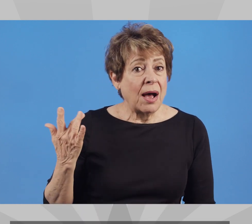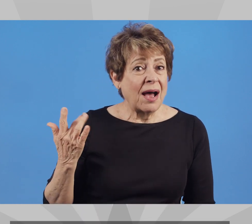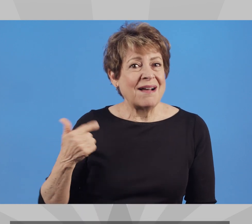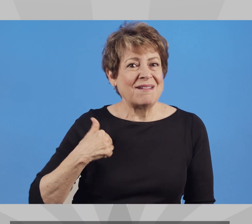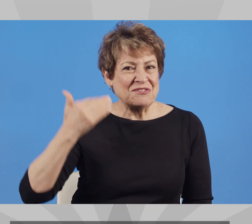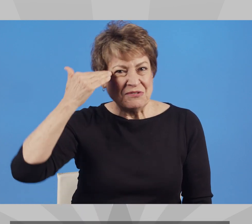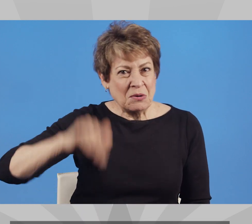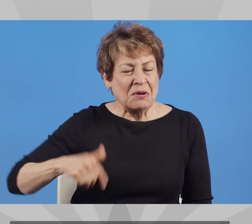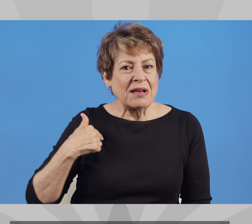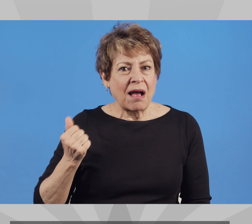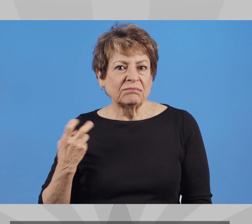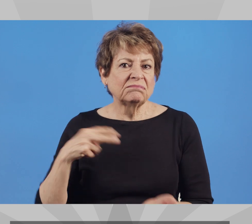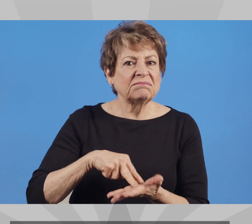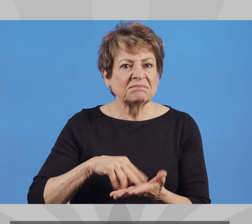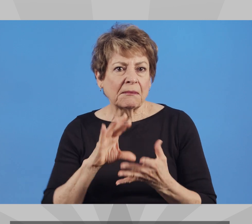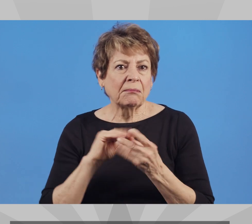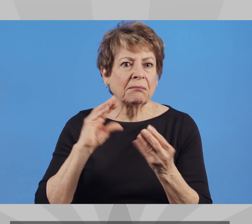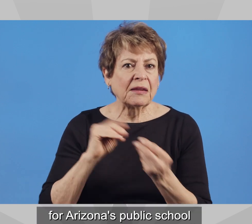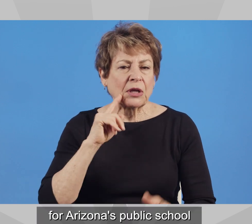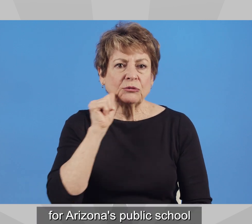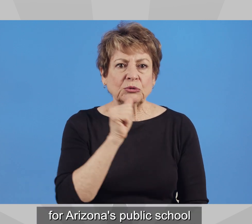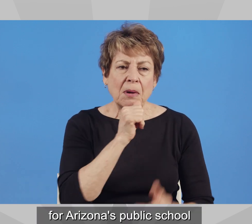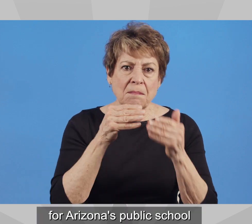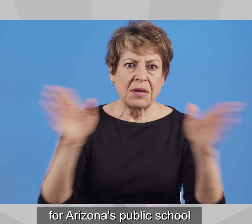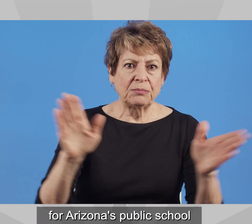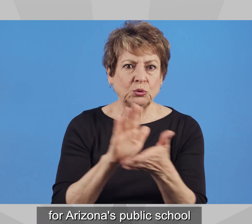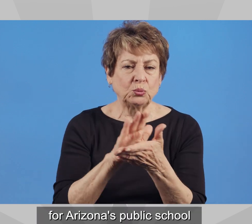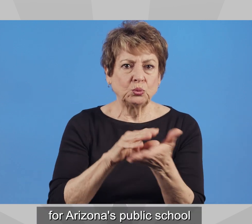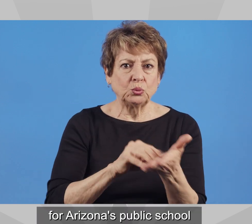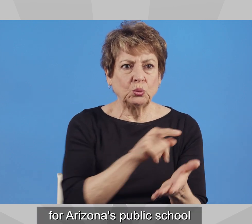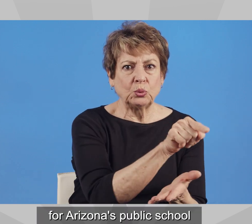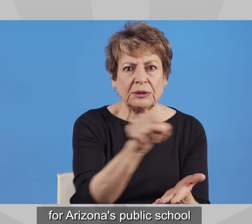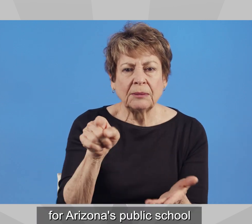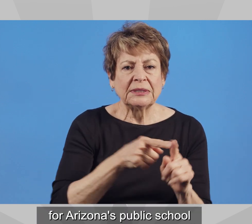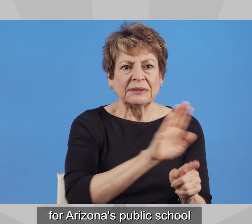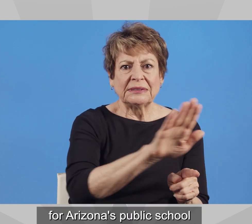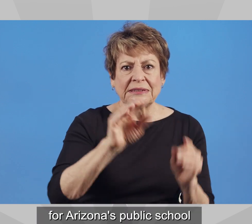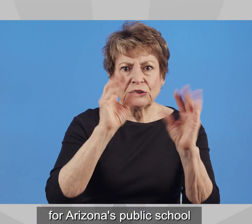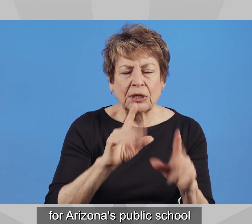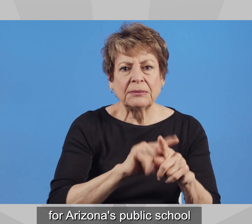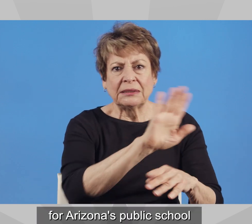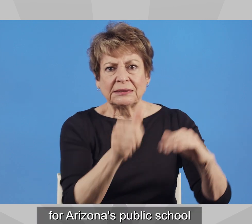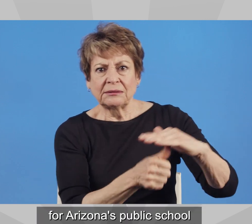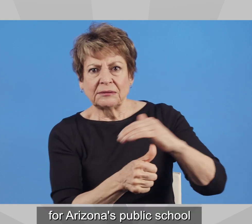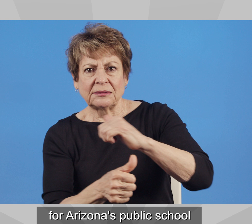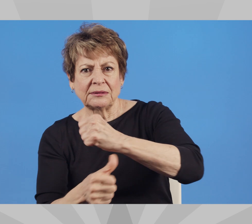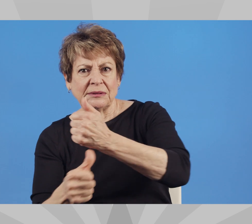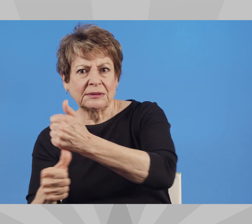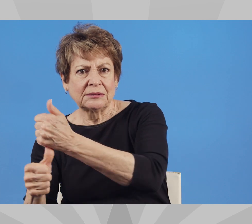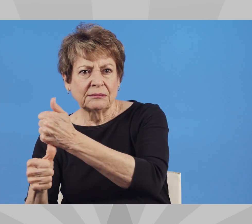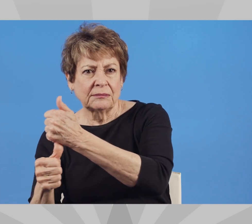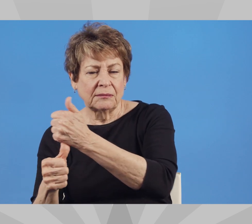I ran because I knew I could be a voice for Arizona's public school students, teachers, and staff.